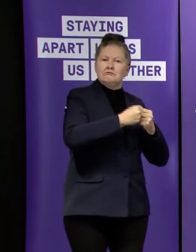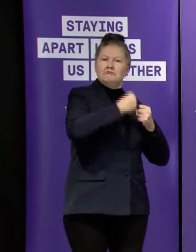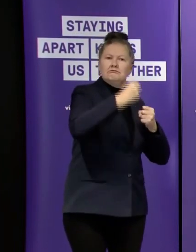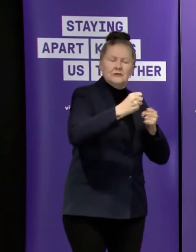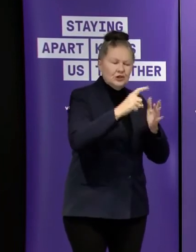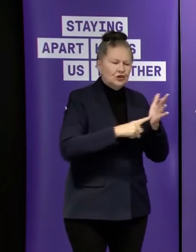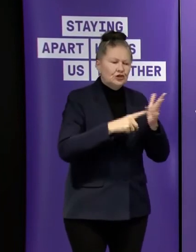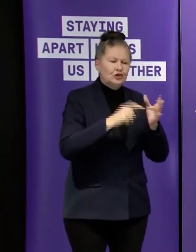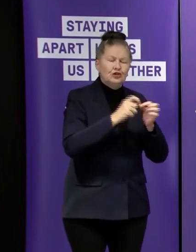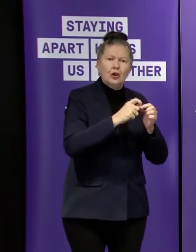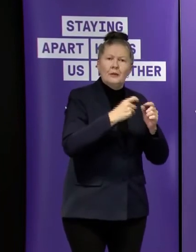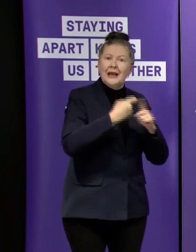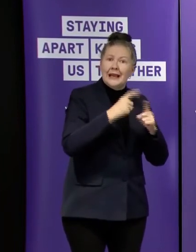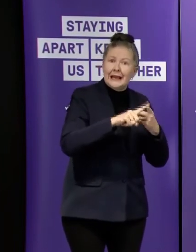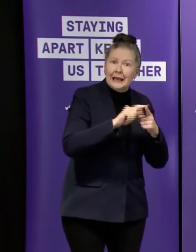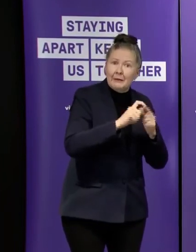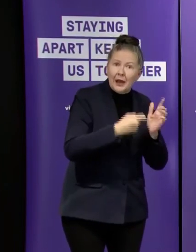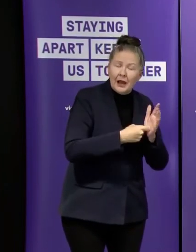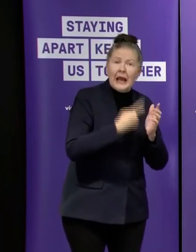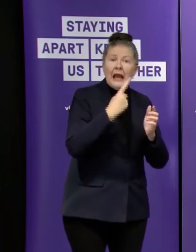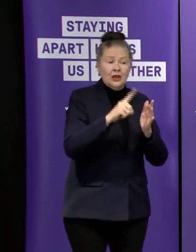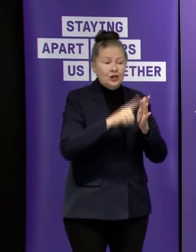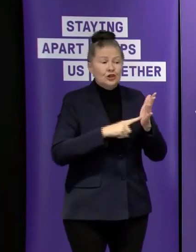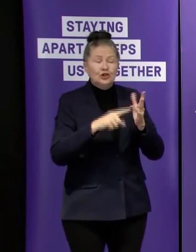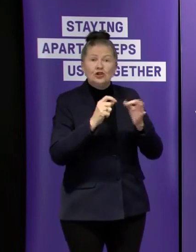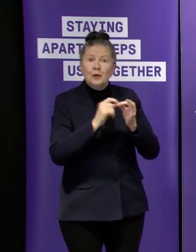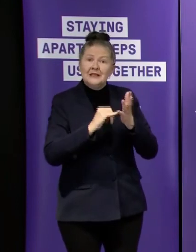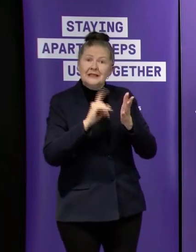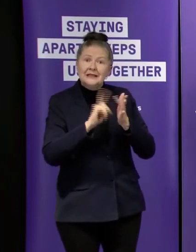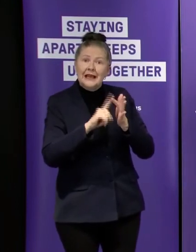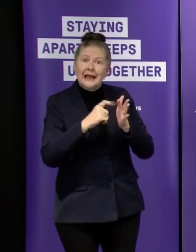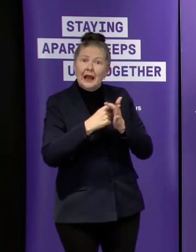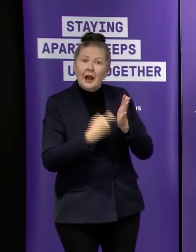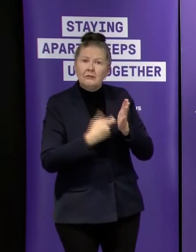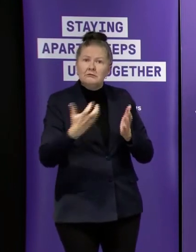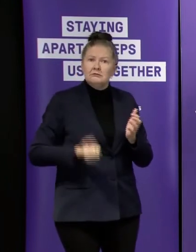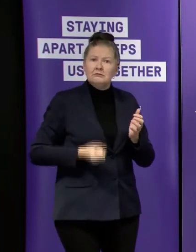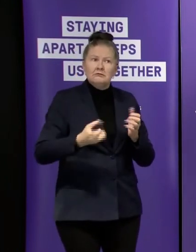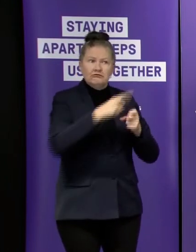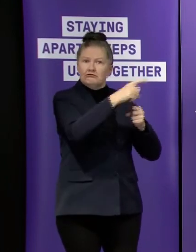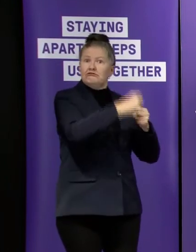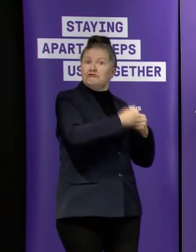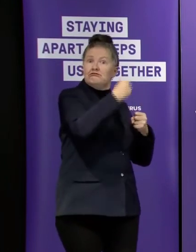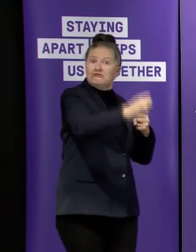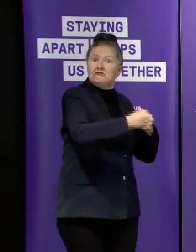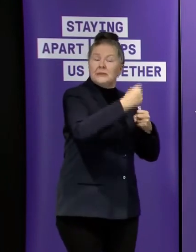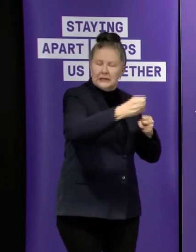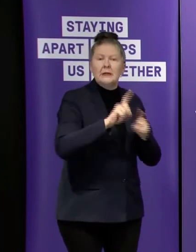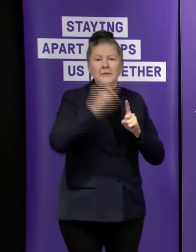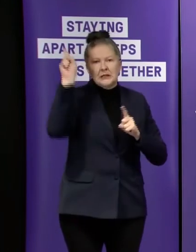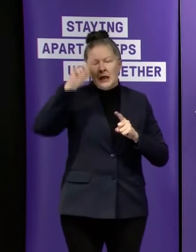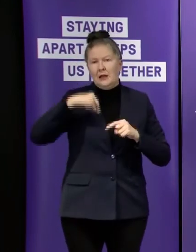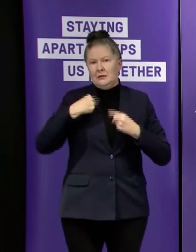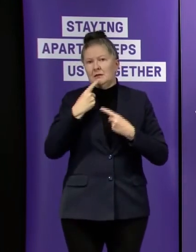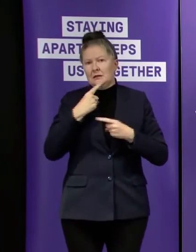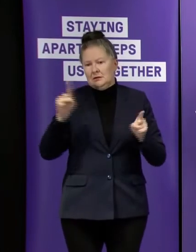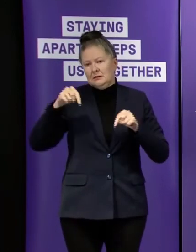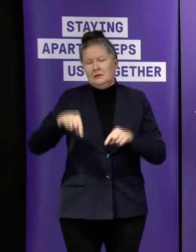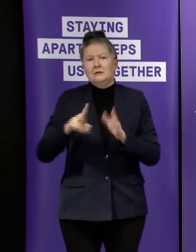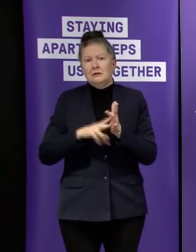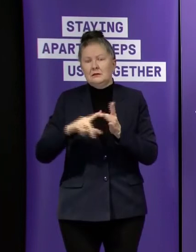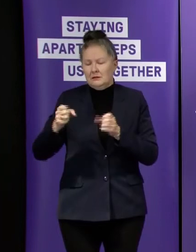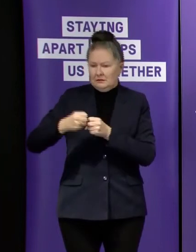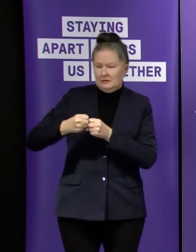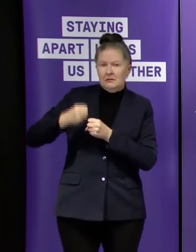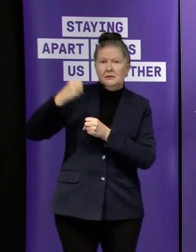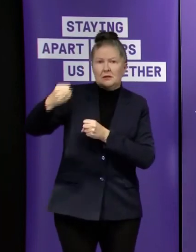seeker at that higher rate has been extended by the commonwealth government we are today announcing the extension and the refinement of